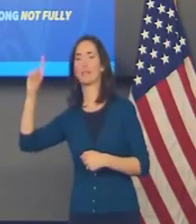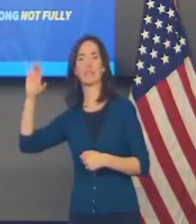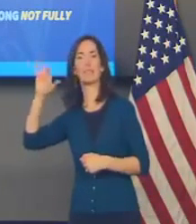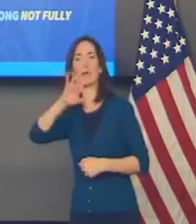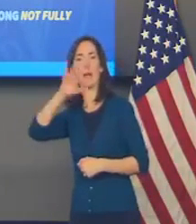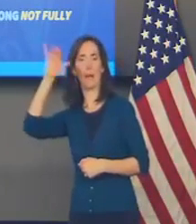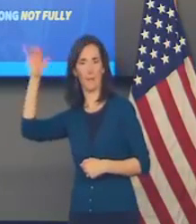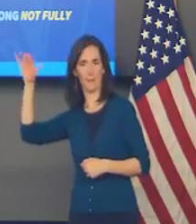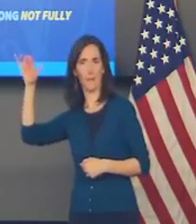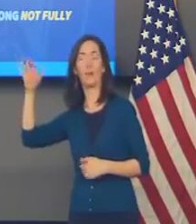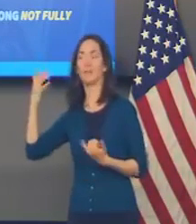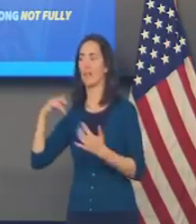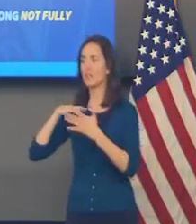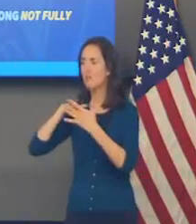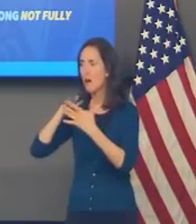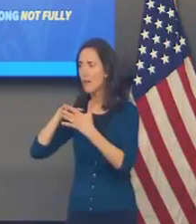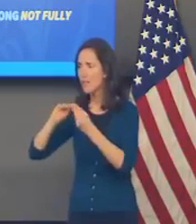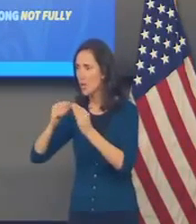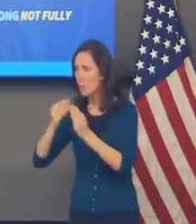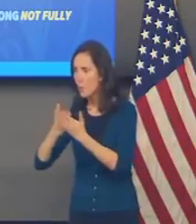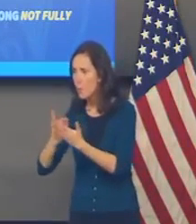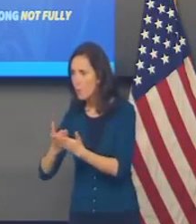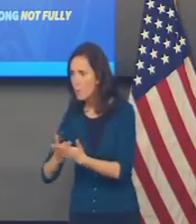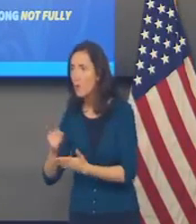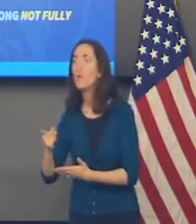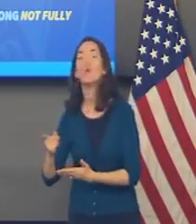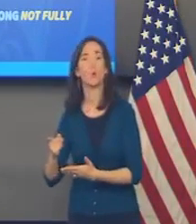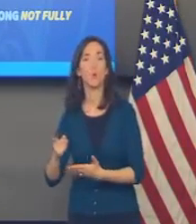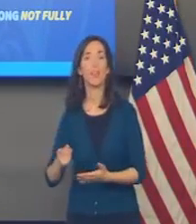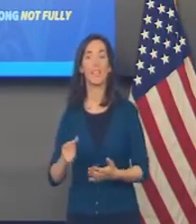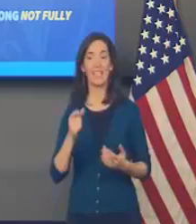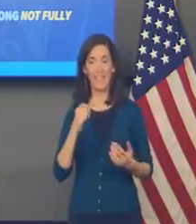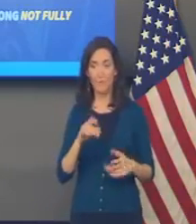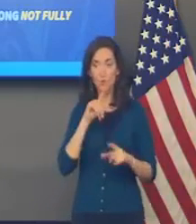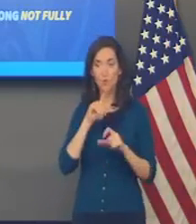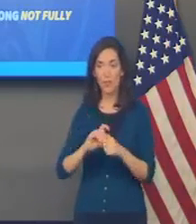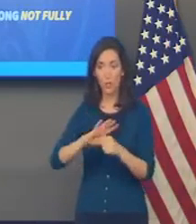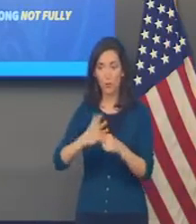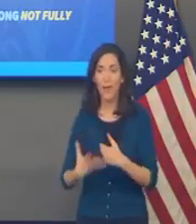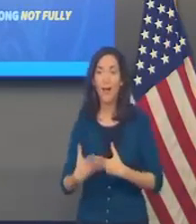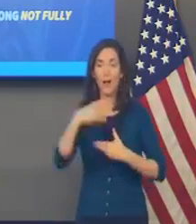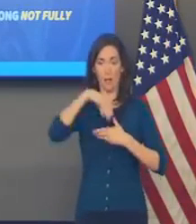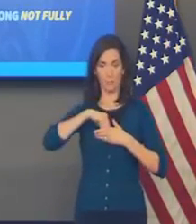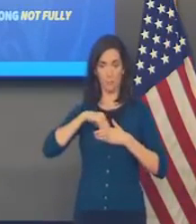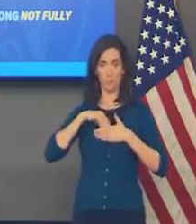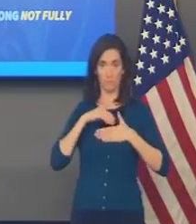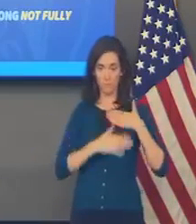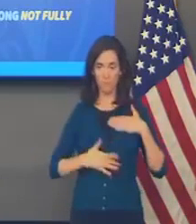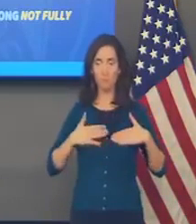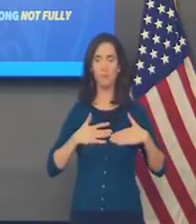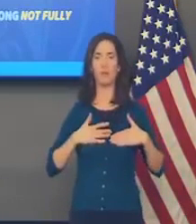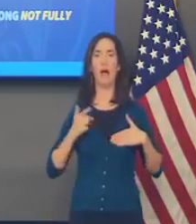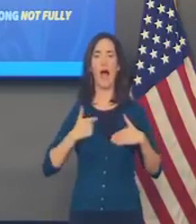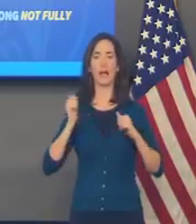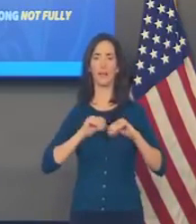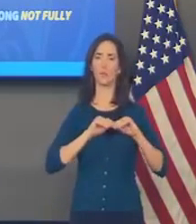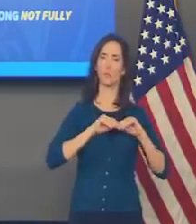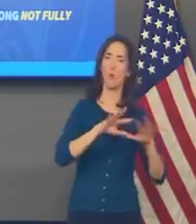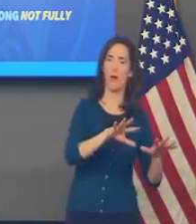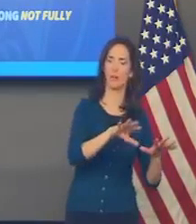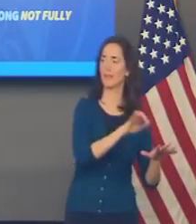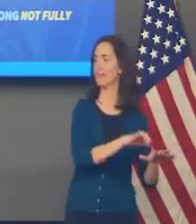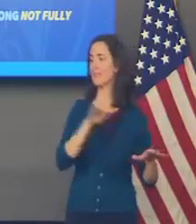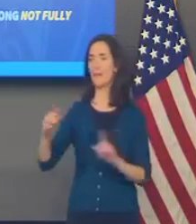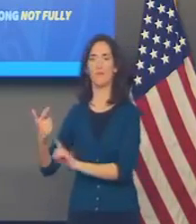pointing to equal transmissibility of people who are infected, vaccinated and